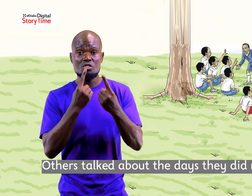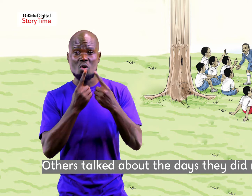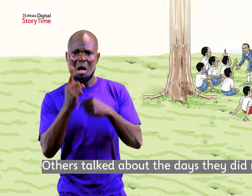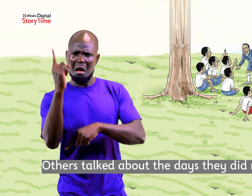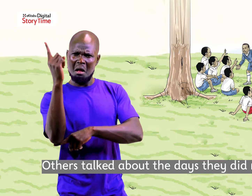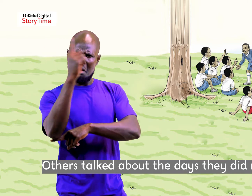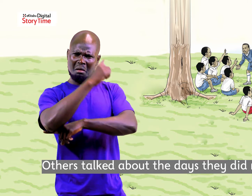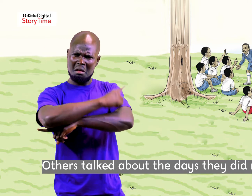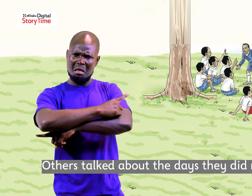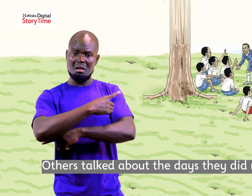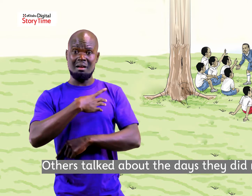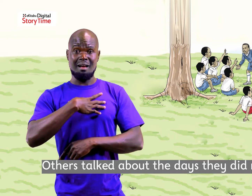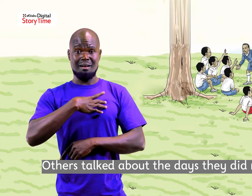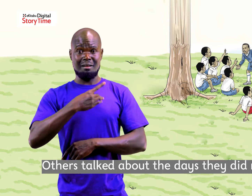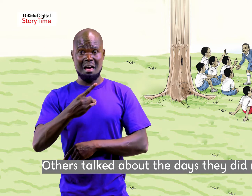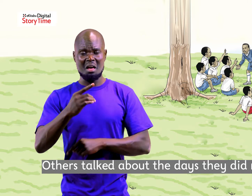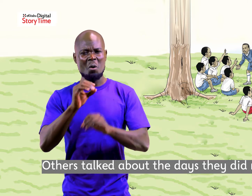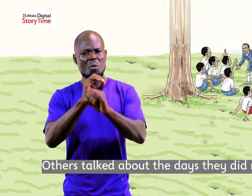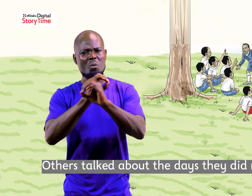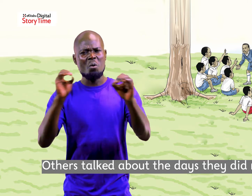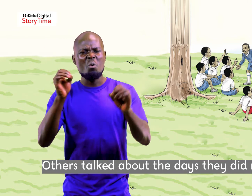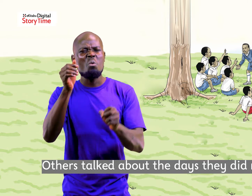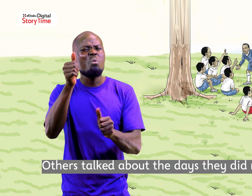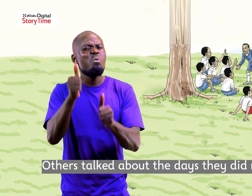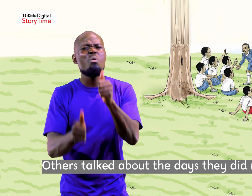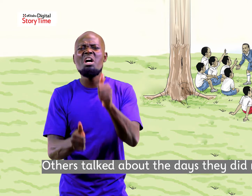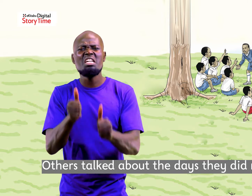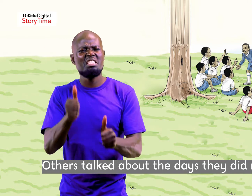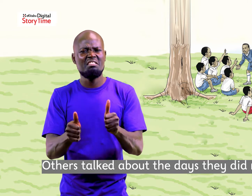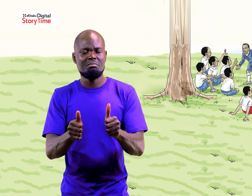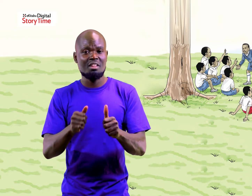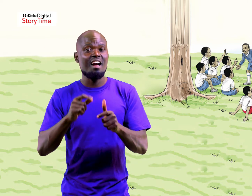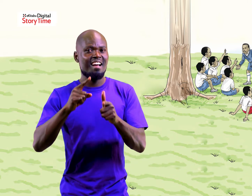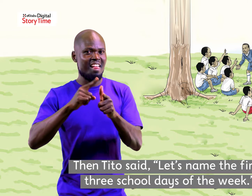others talked about the days they did not like